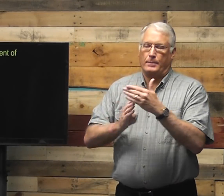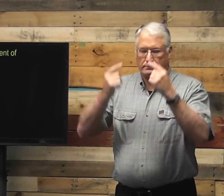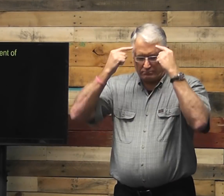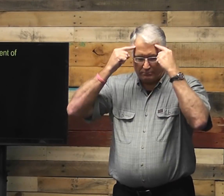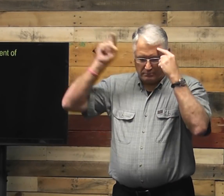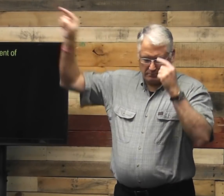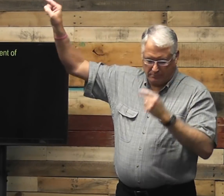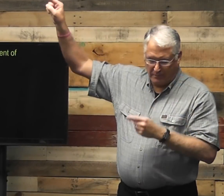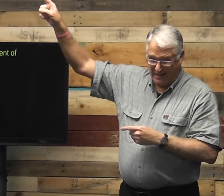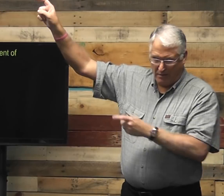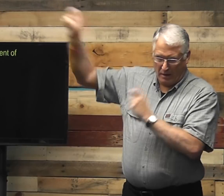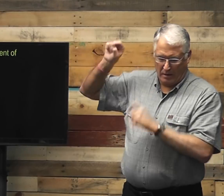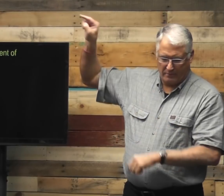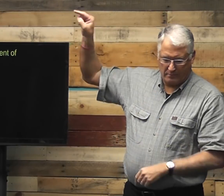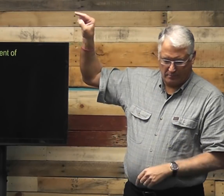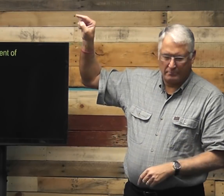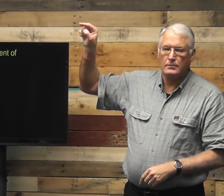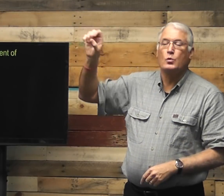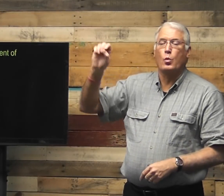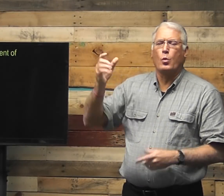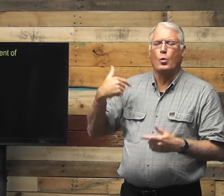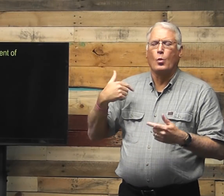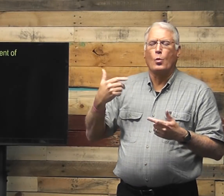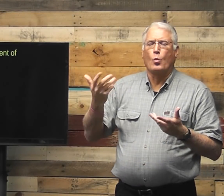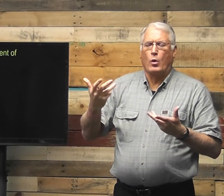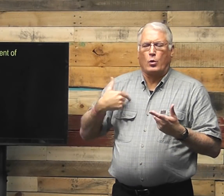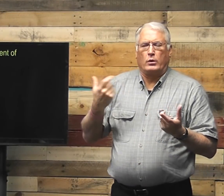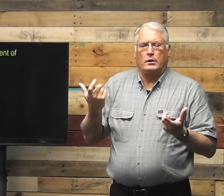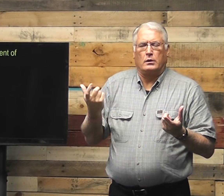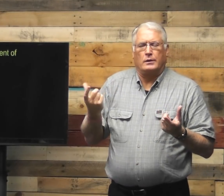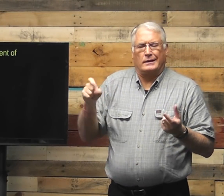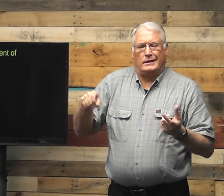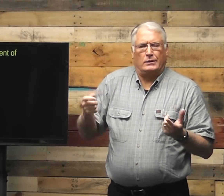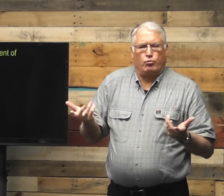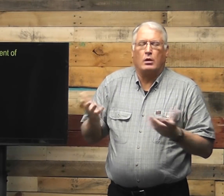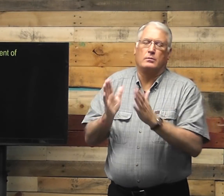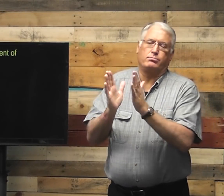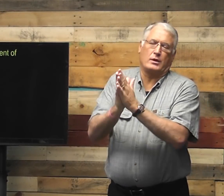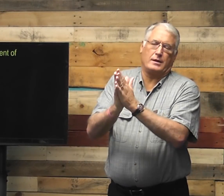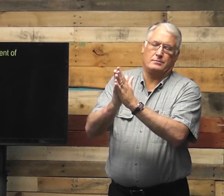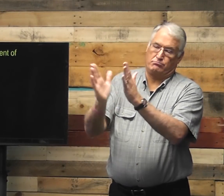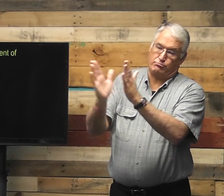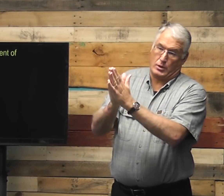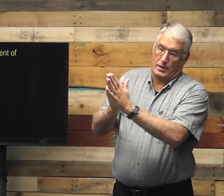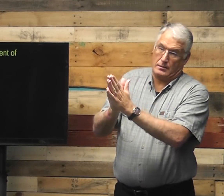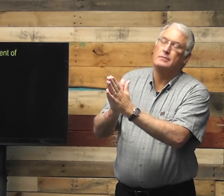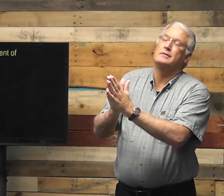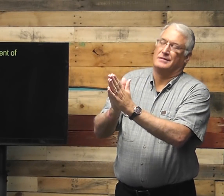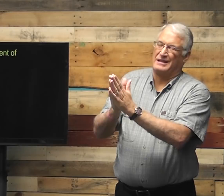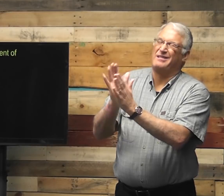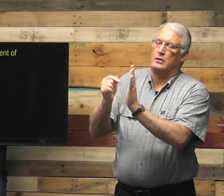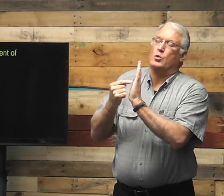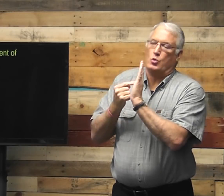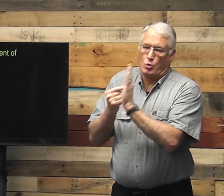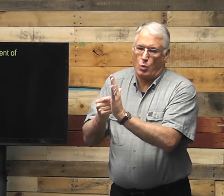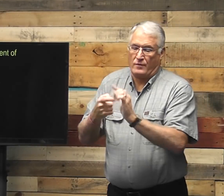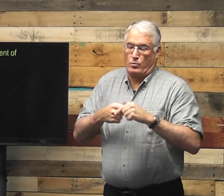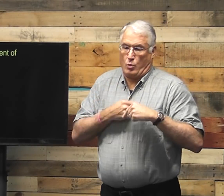We have to humble ourselves and remember that it comes from God. And what do we need to do? We need to pray